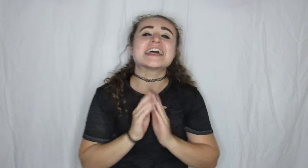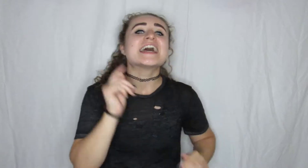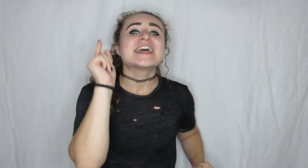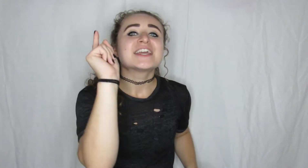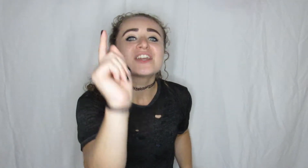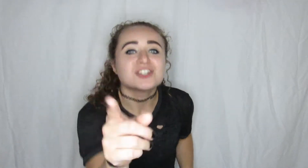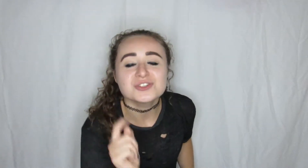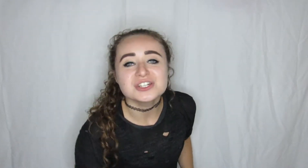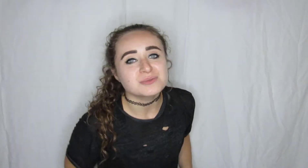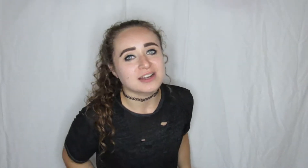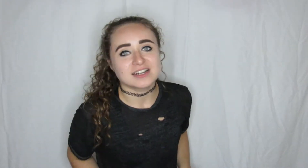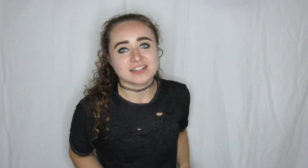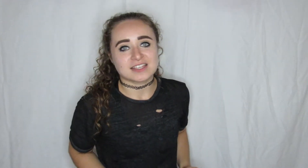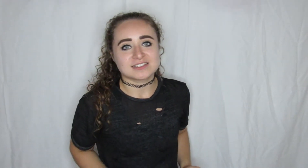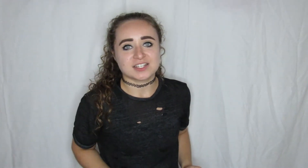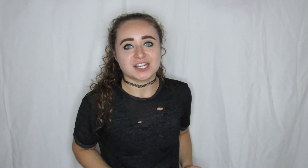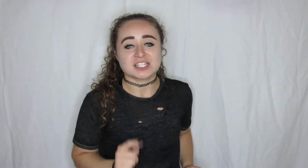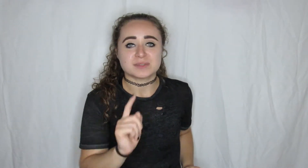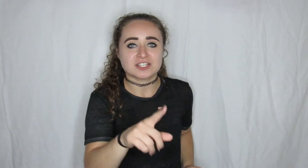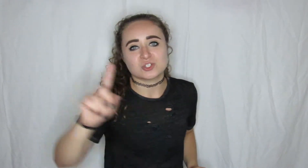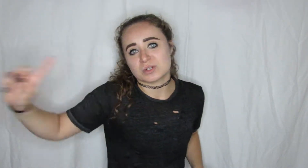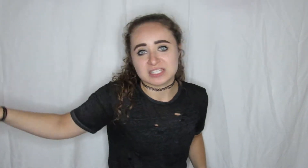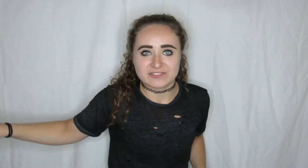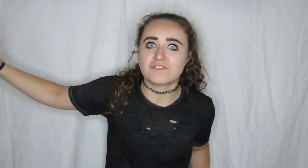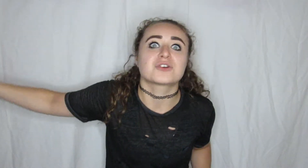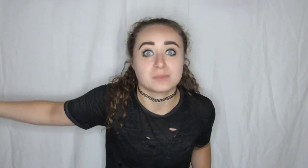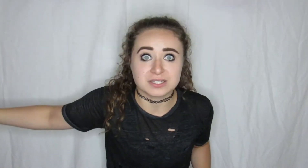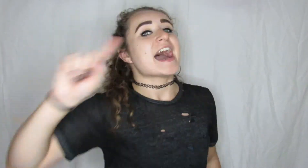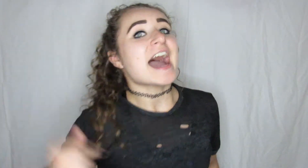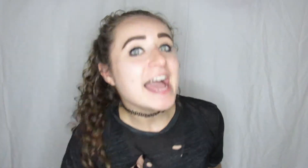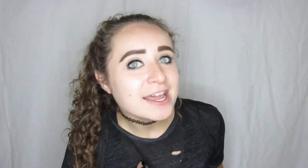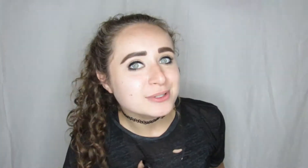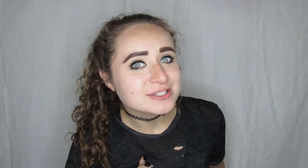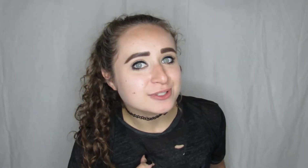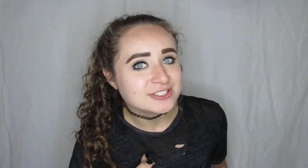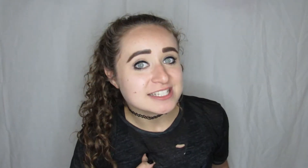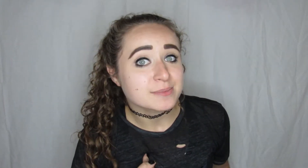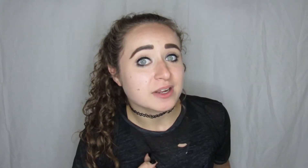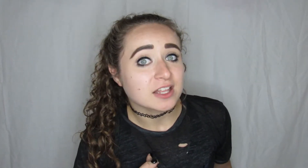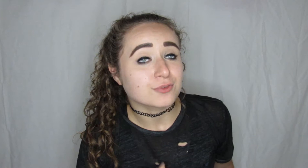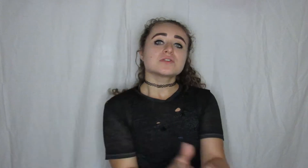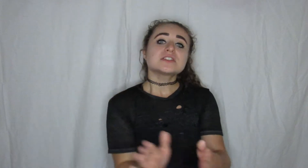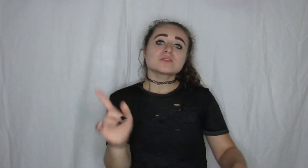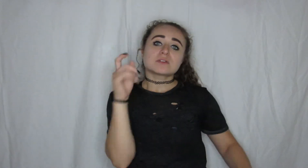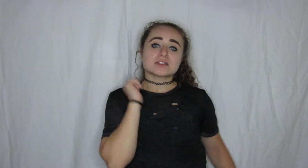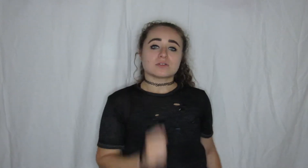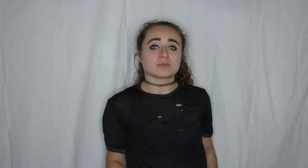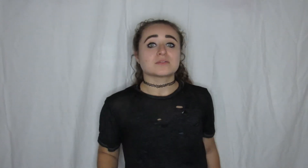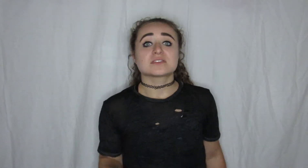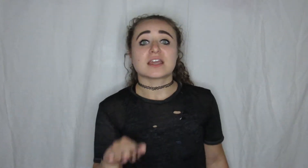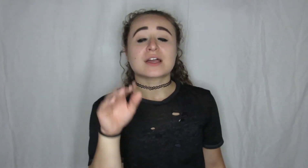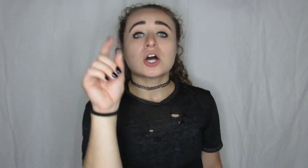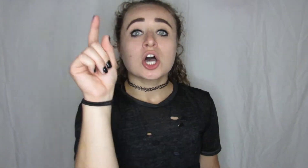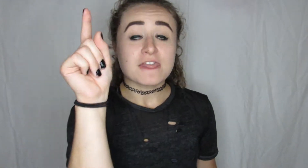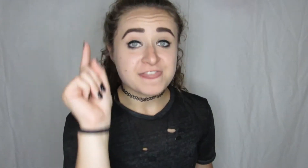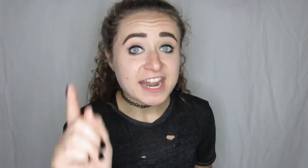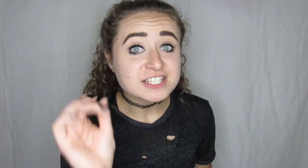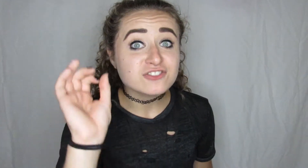you didn't want anything serious because you were leaving for the middle of I was the one who said something about California so this is what I told him I was like that is